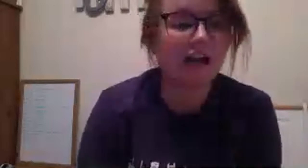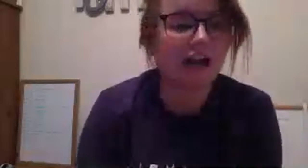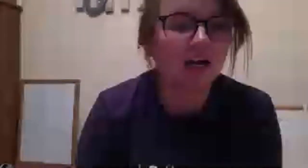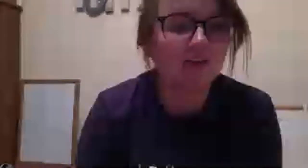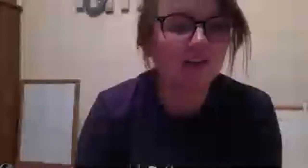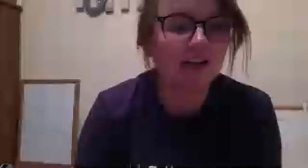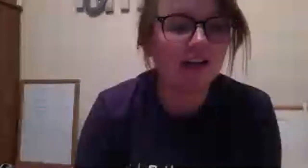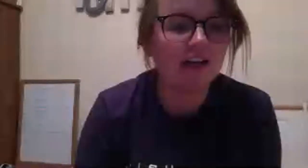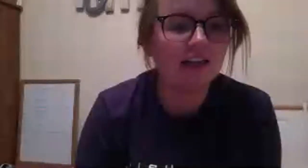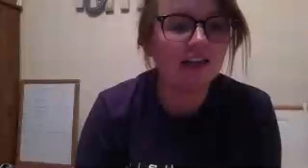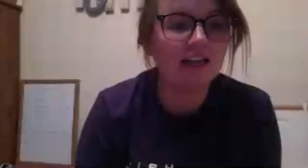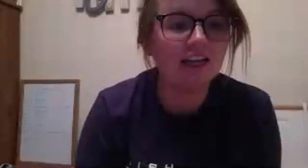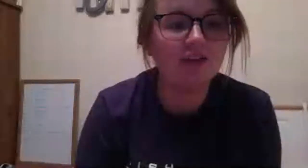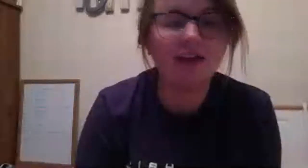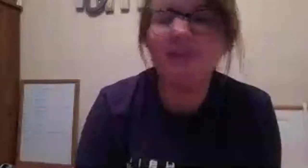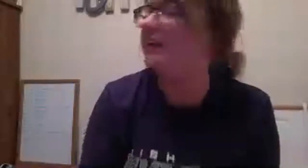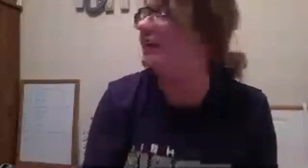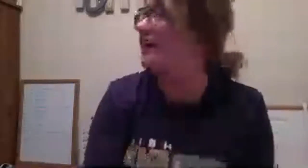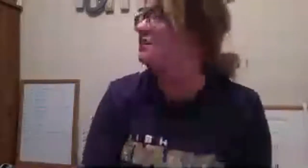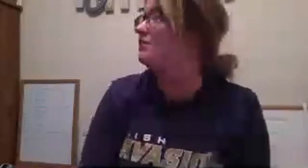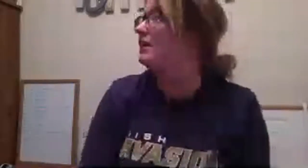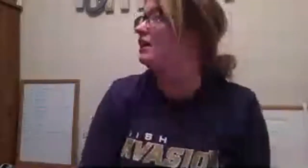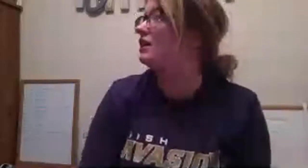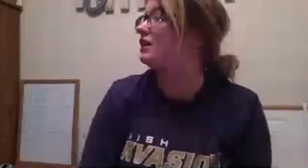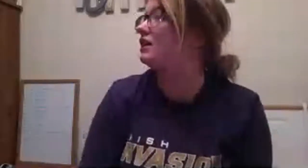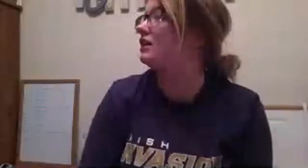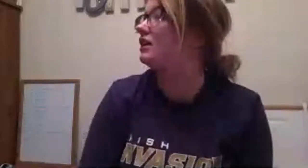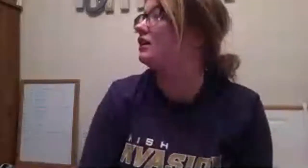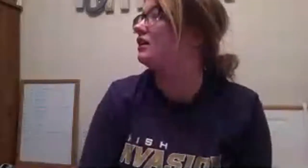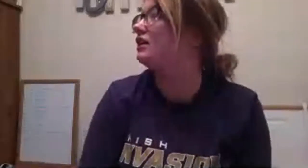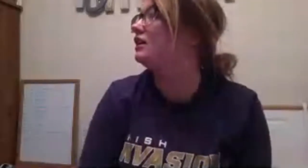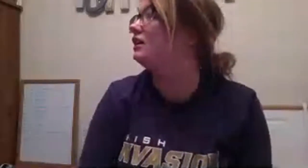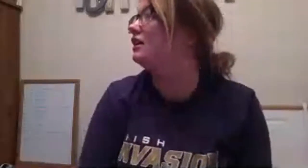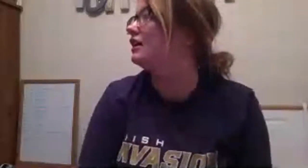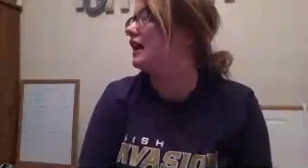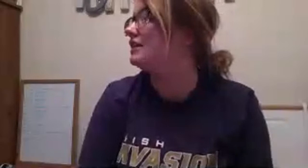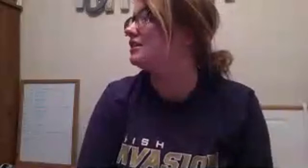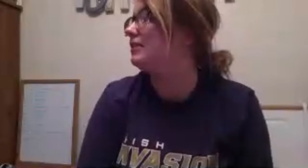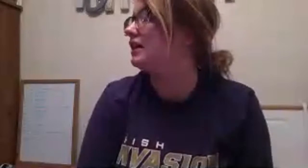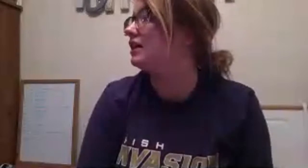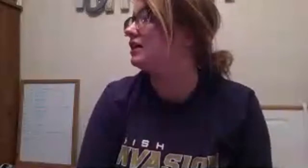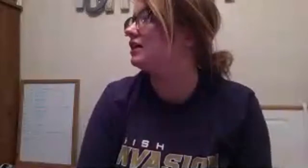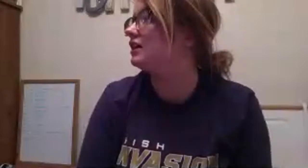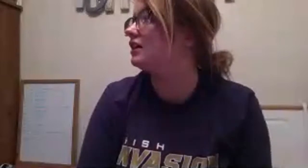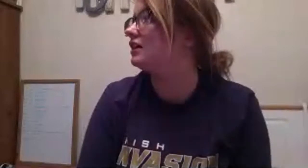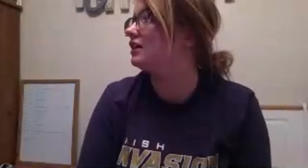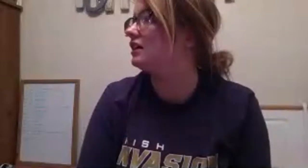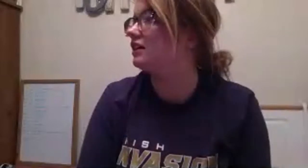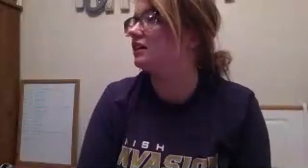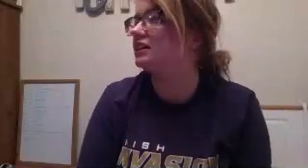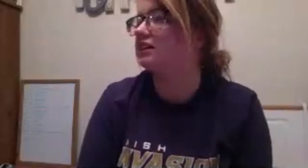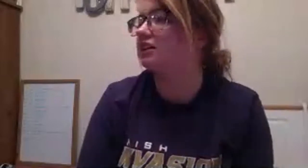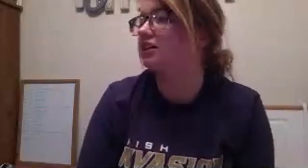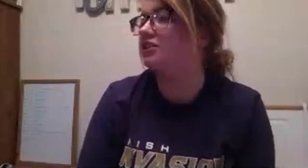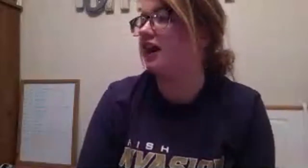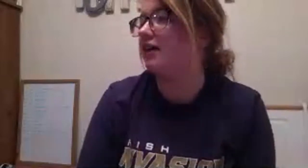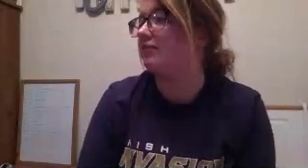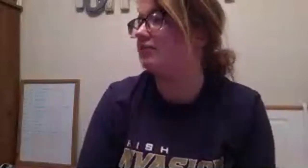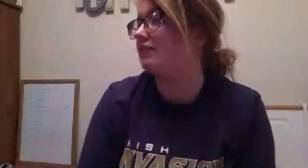thank you riley guys come here guys come here good job come